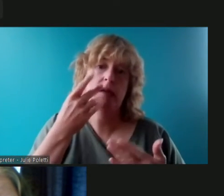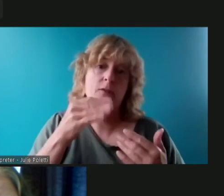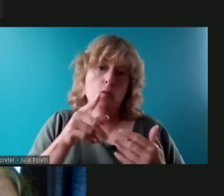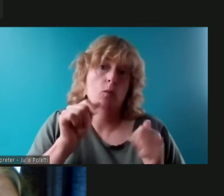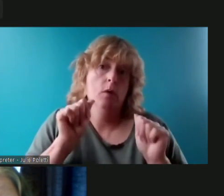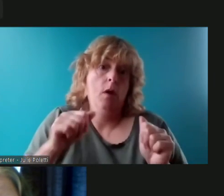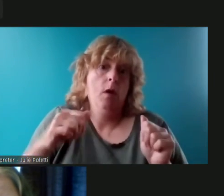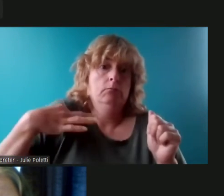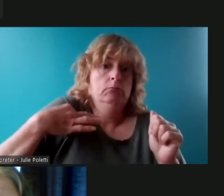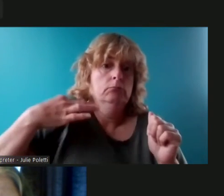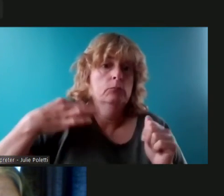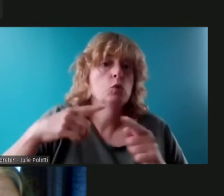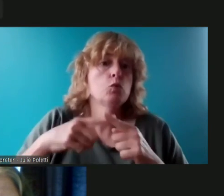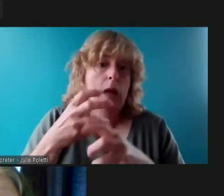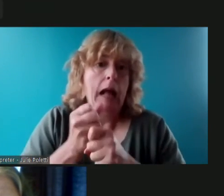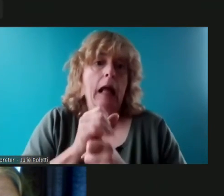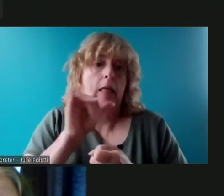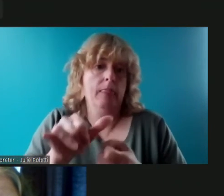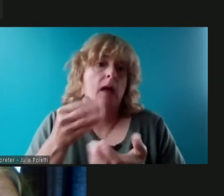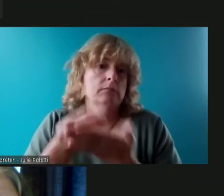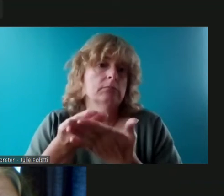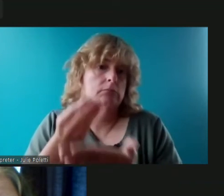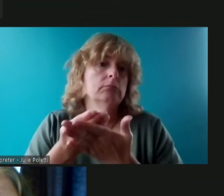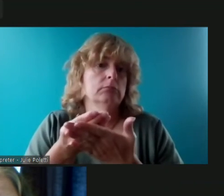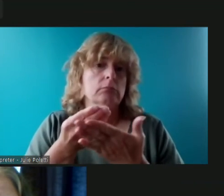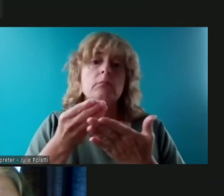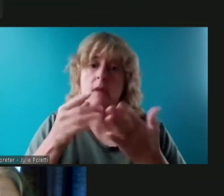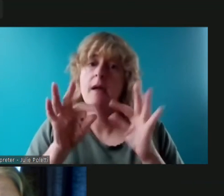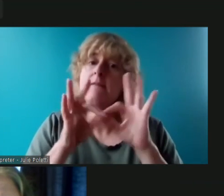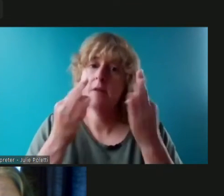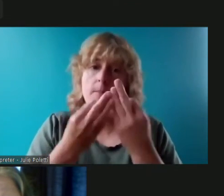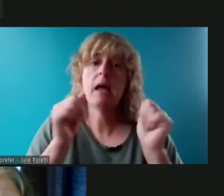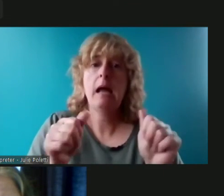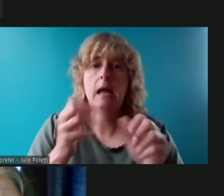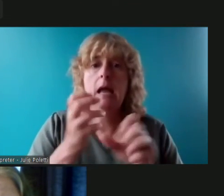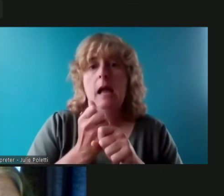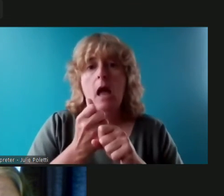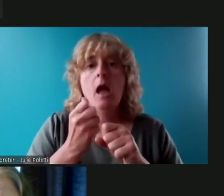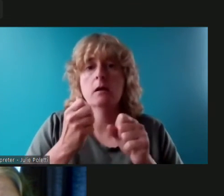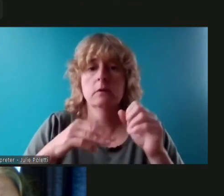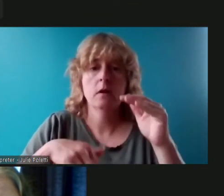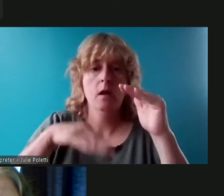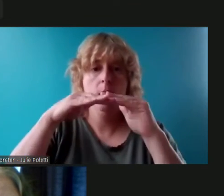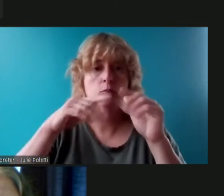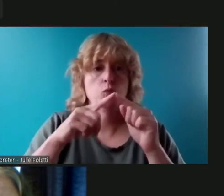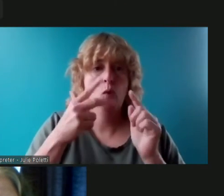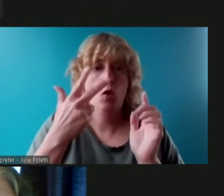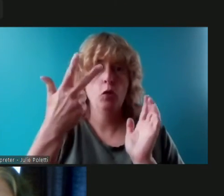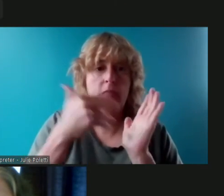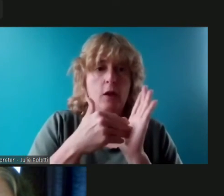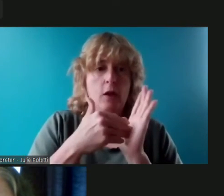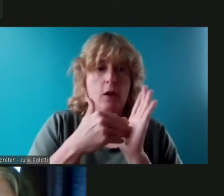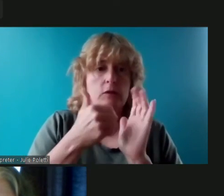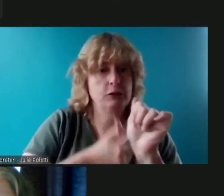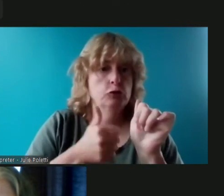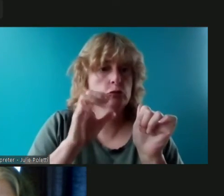this for this funding families can be eligible for three thousand dollars per child that's they have that they're claiming